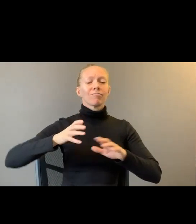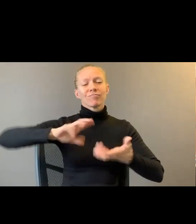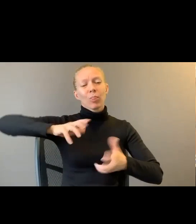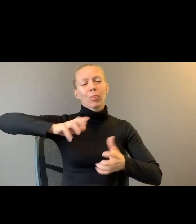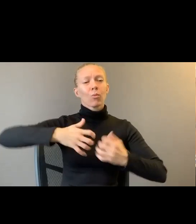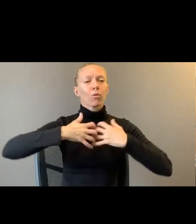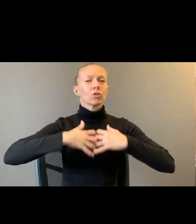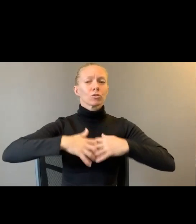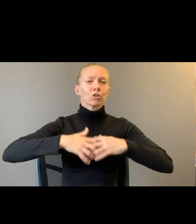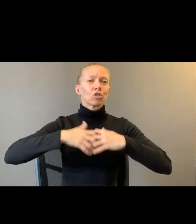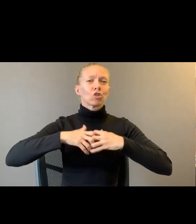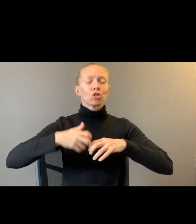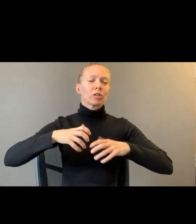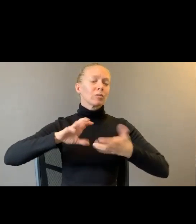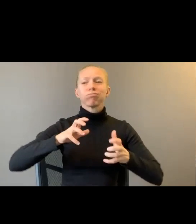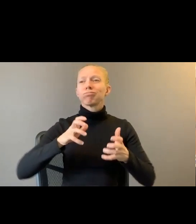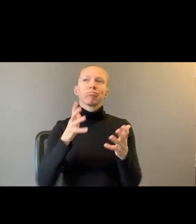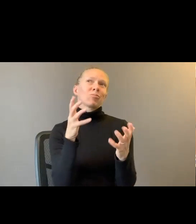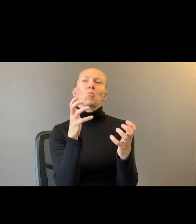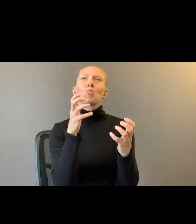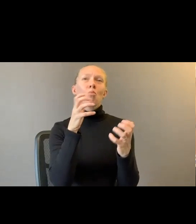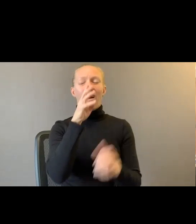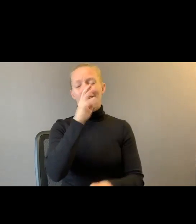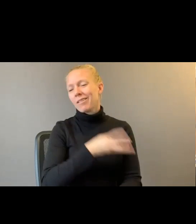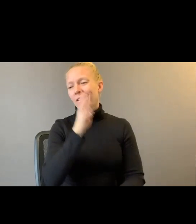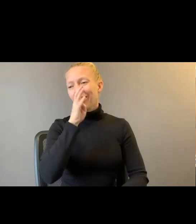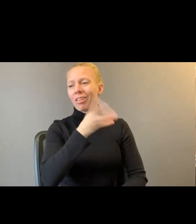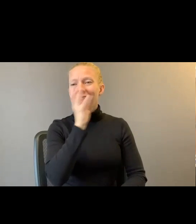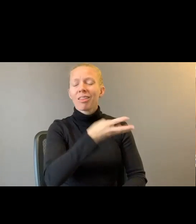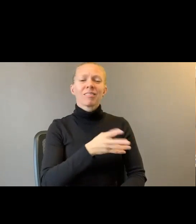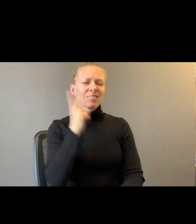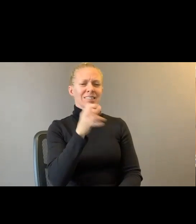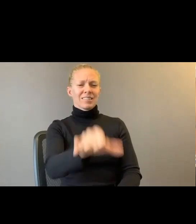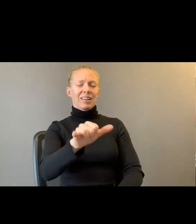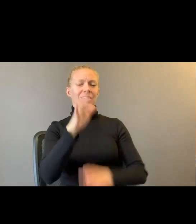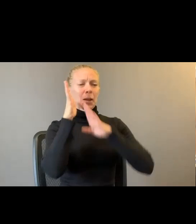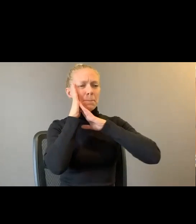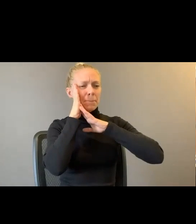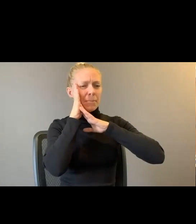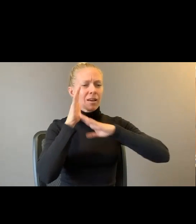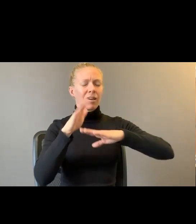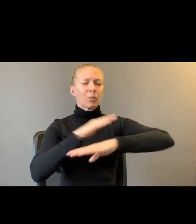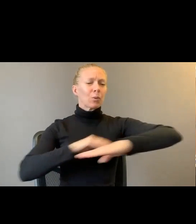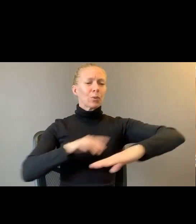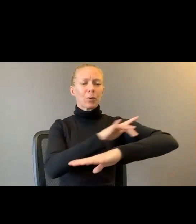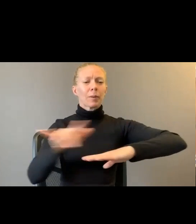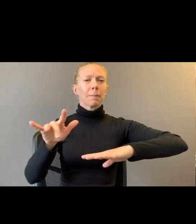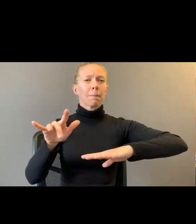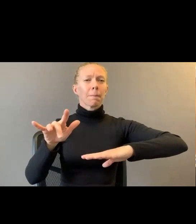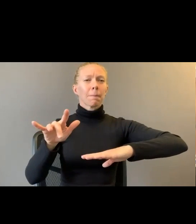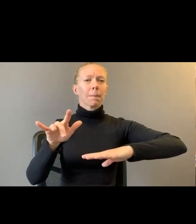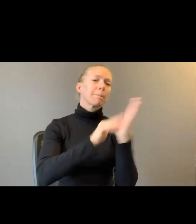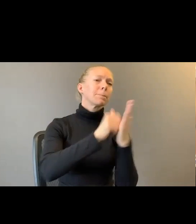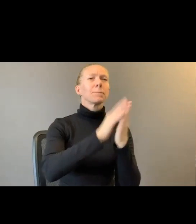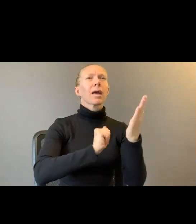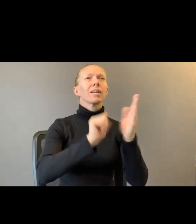A junkie for neglect. Rending the half empty bed. Finger paint art. Pretending to